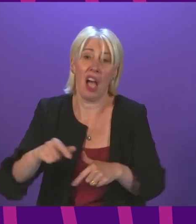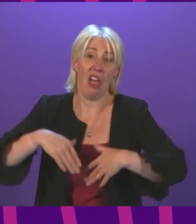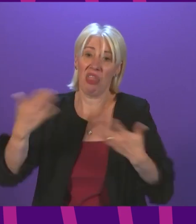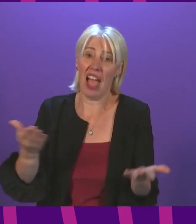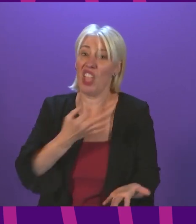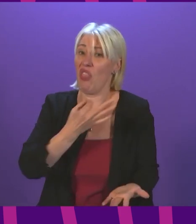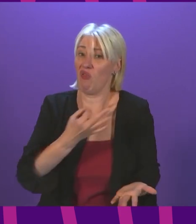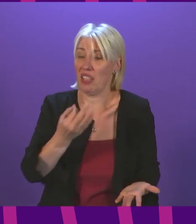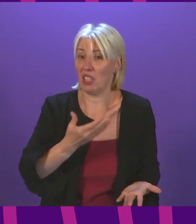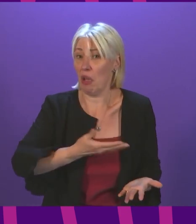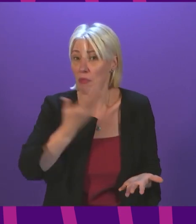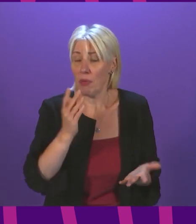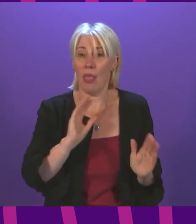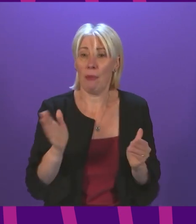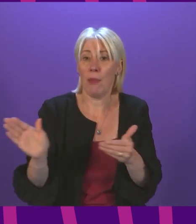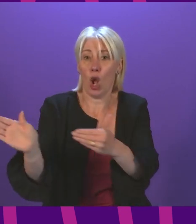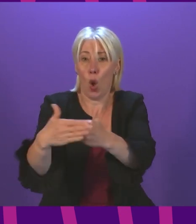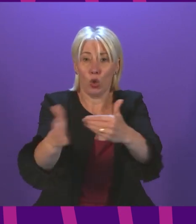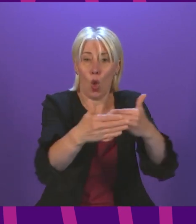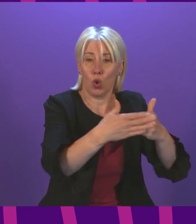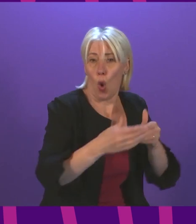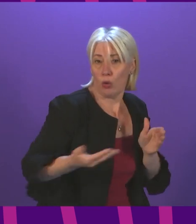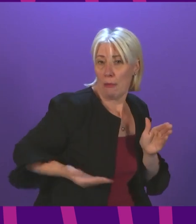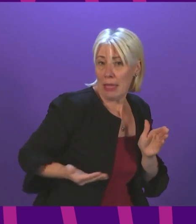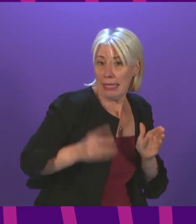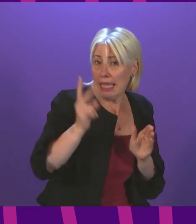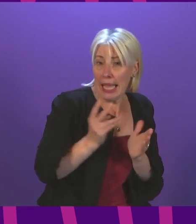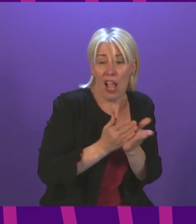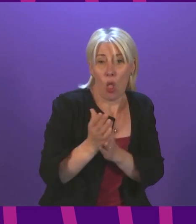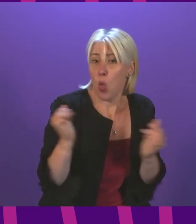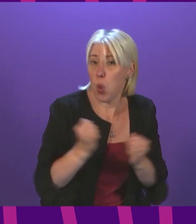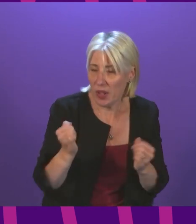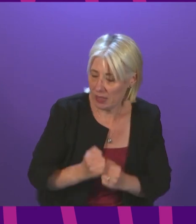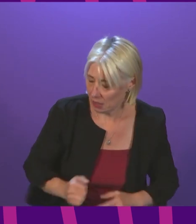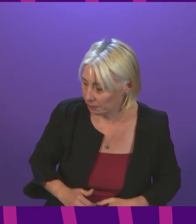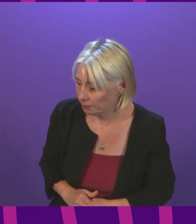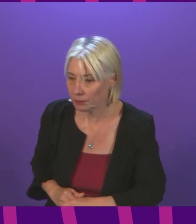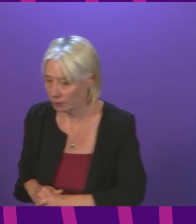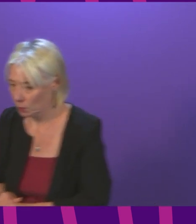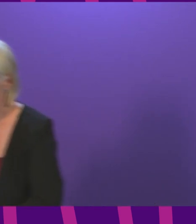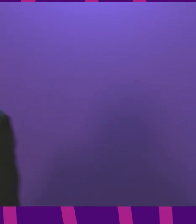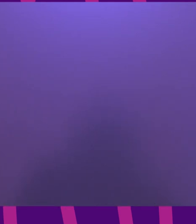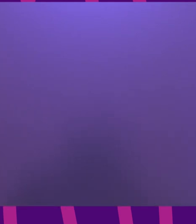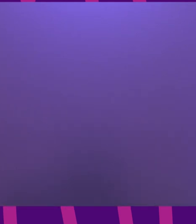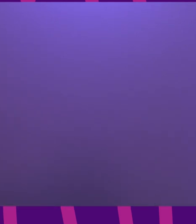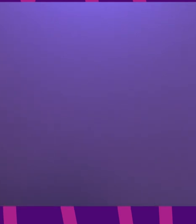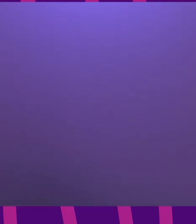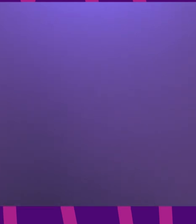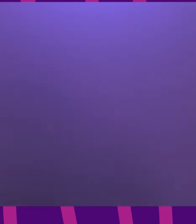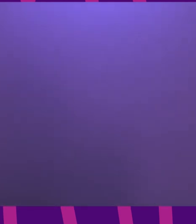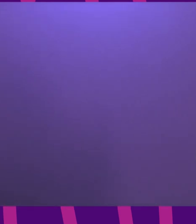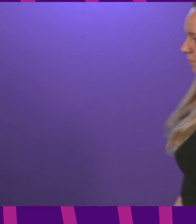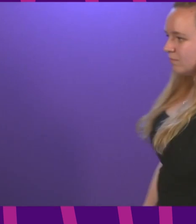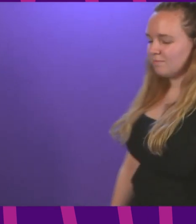risk of having to close down certain businesses again over the winter period Jackie Dunbar to be followed by Alexander Stewart